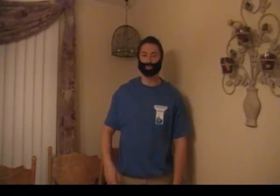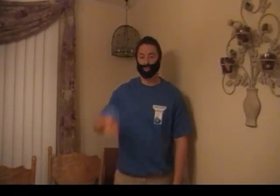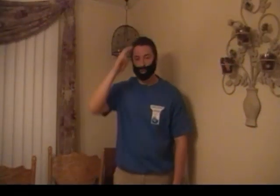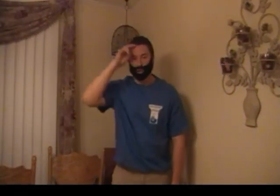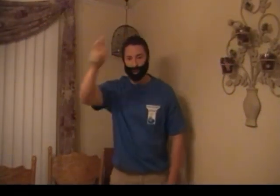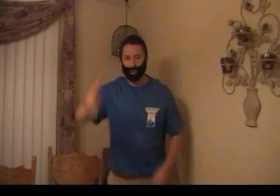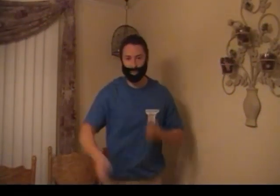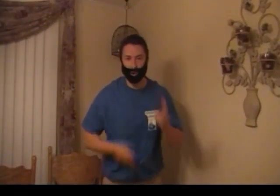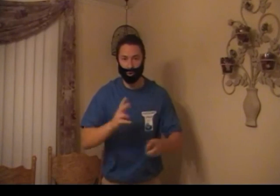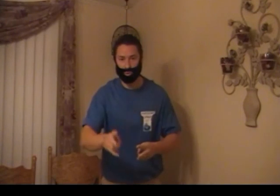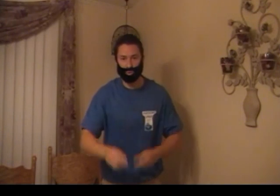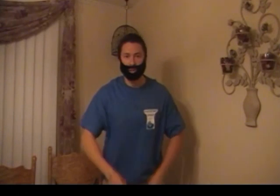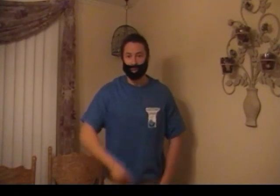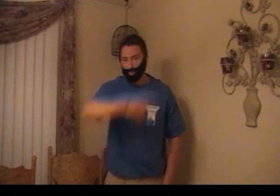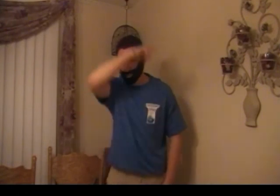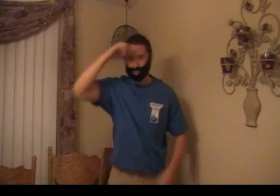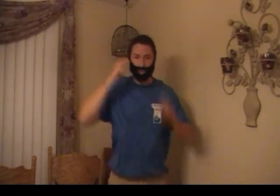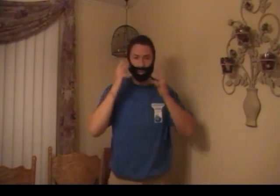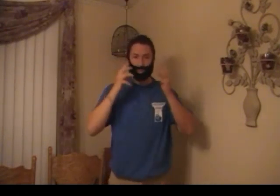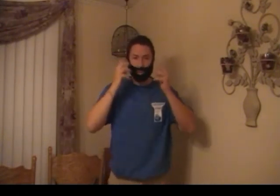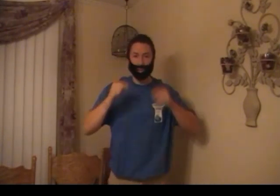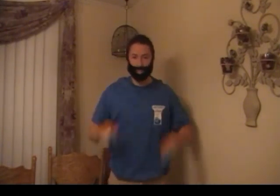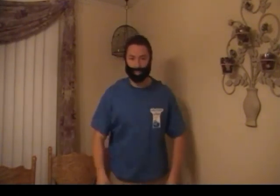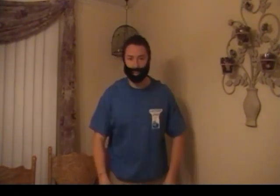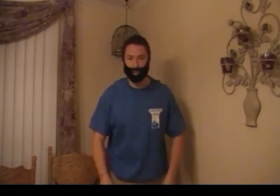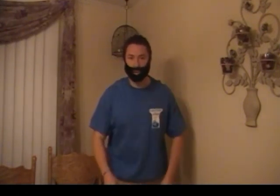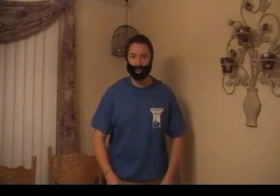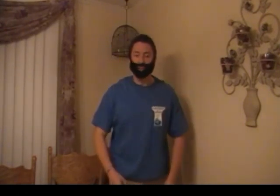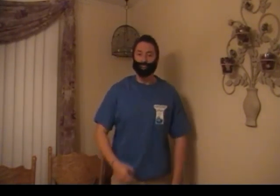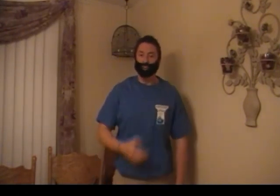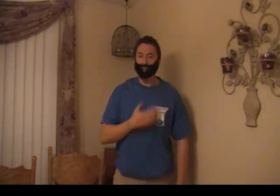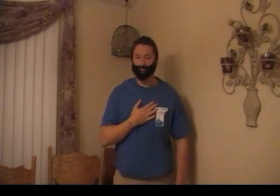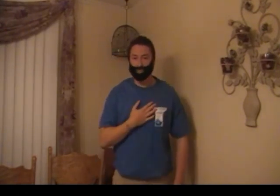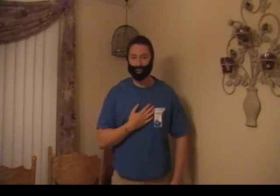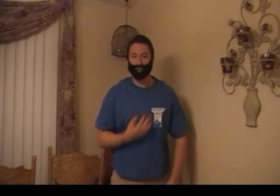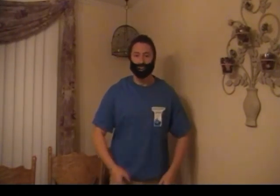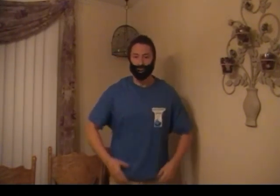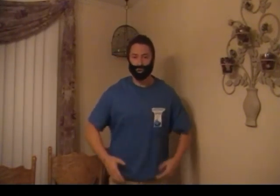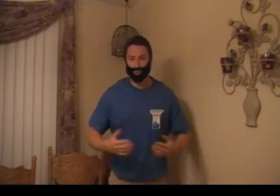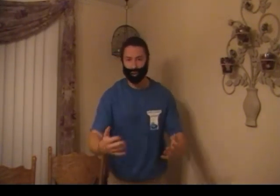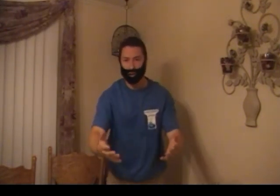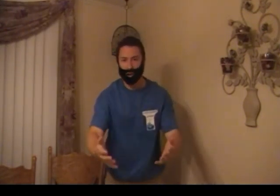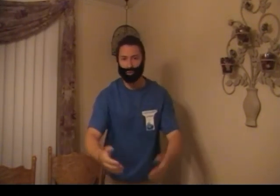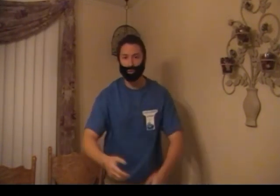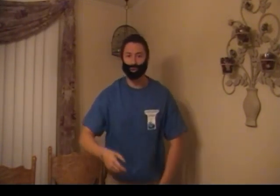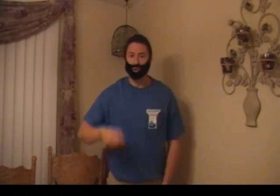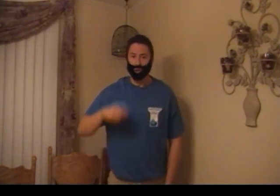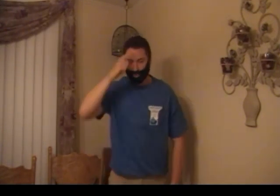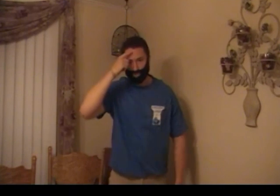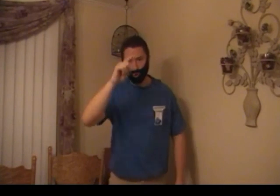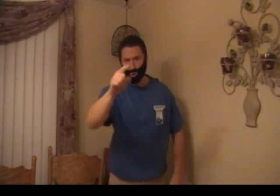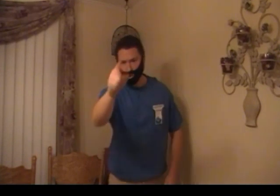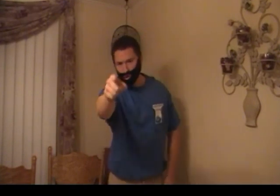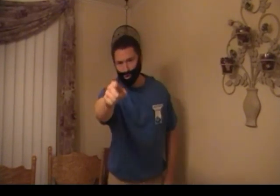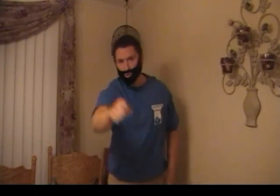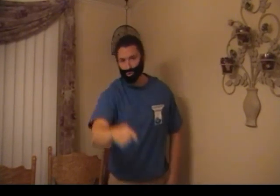Hey folks, Billy Mays here, and I've got a great offer for you,